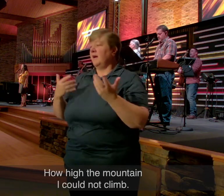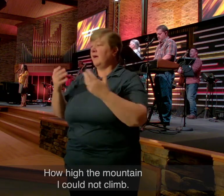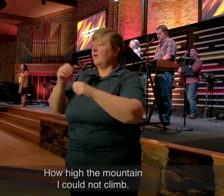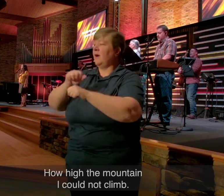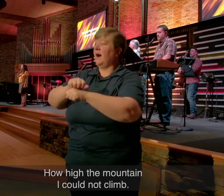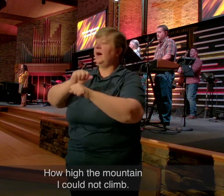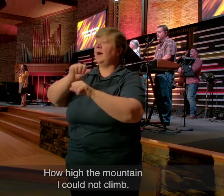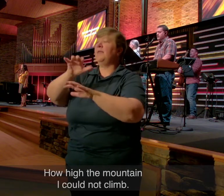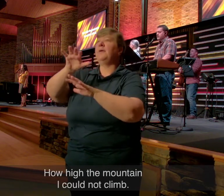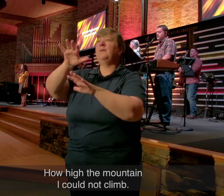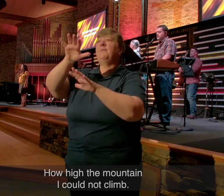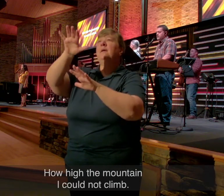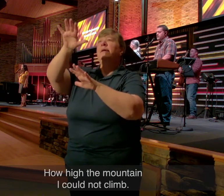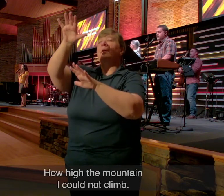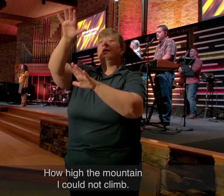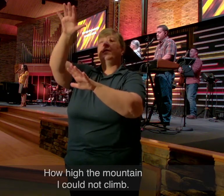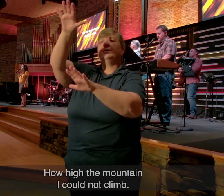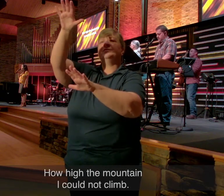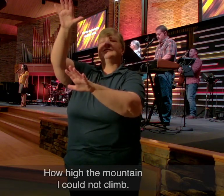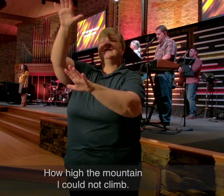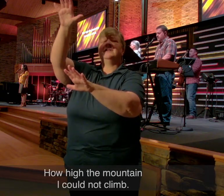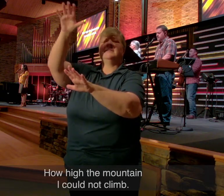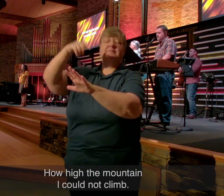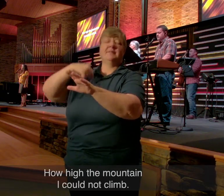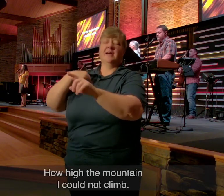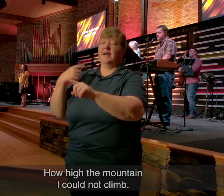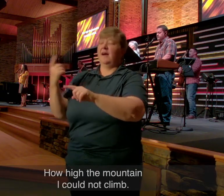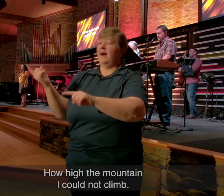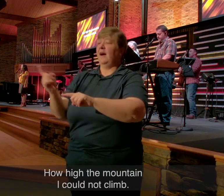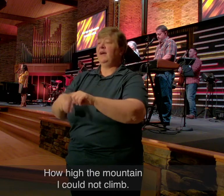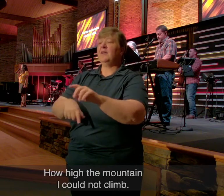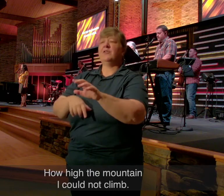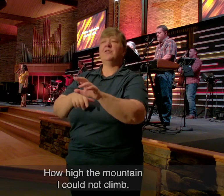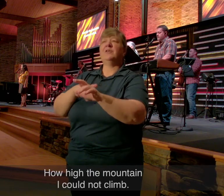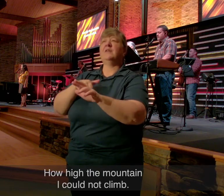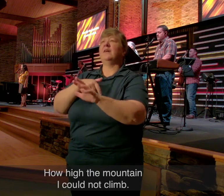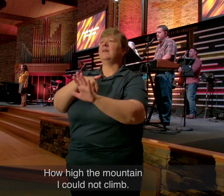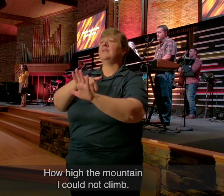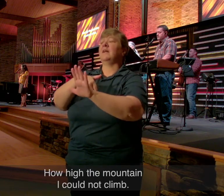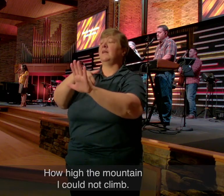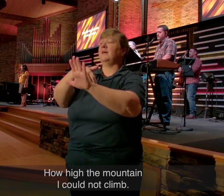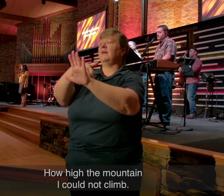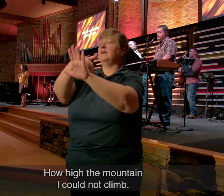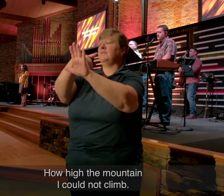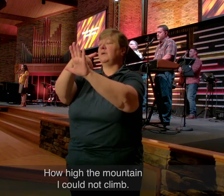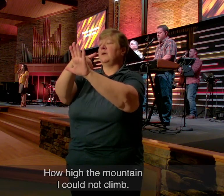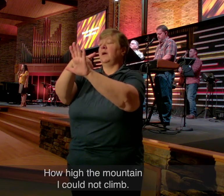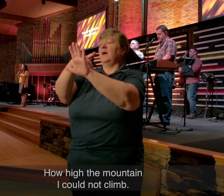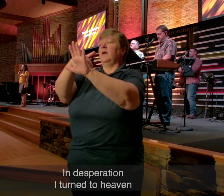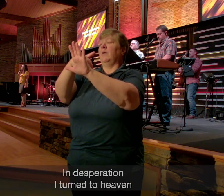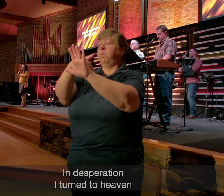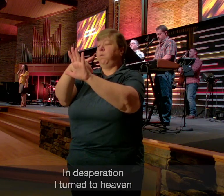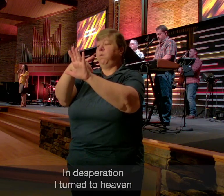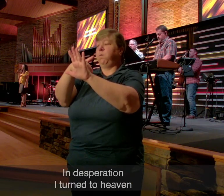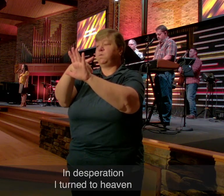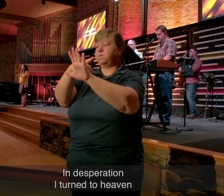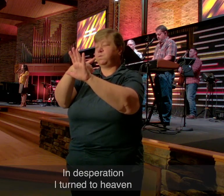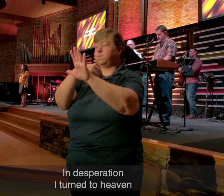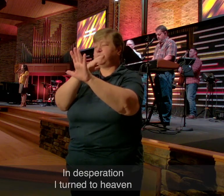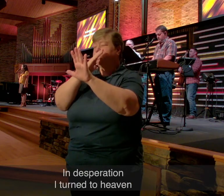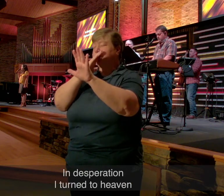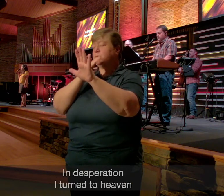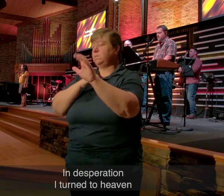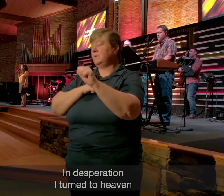A Mountain I Could Not Climb In